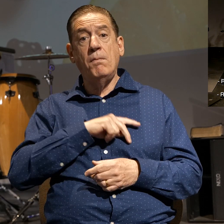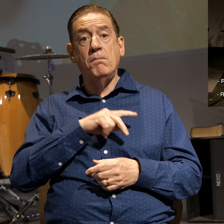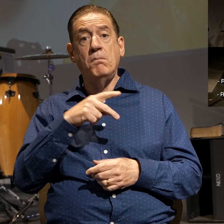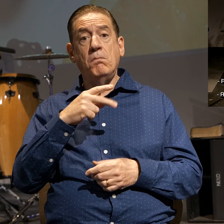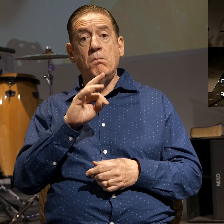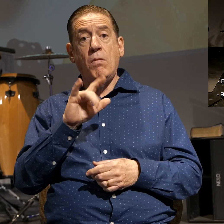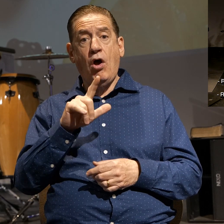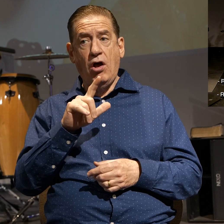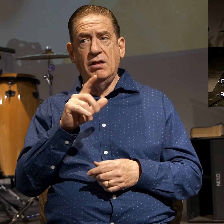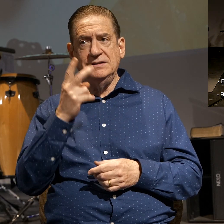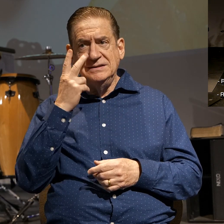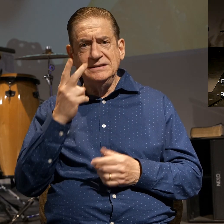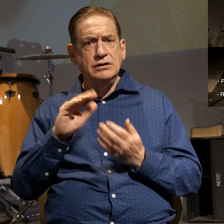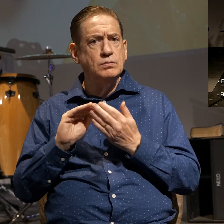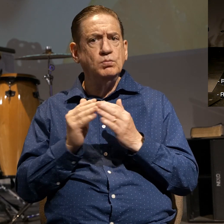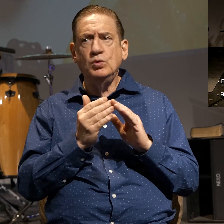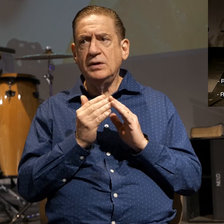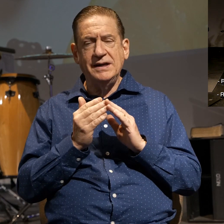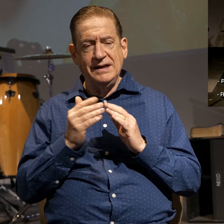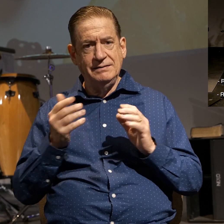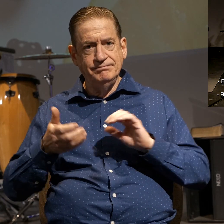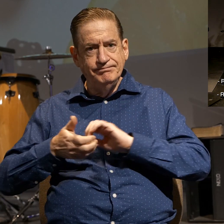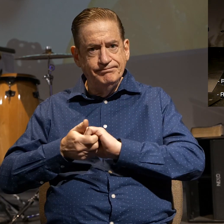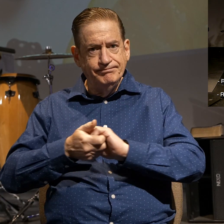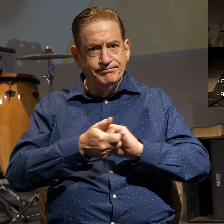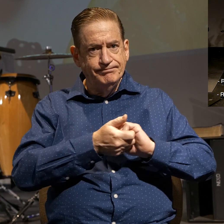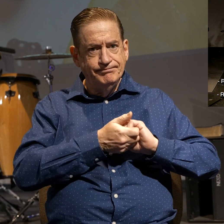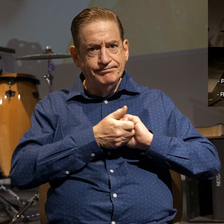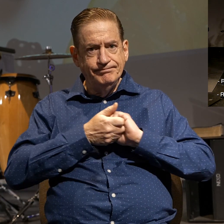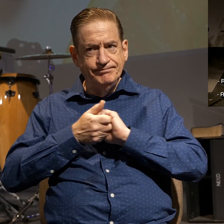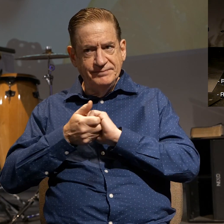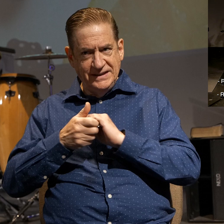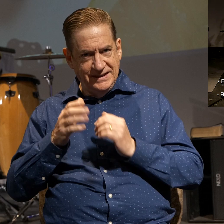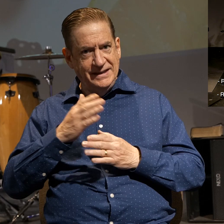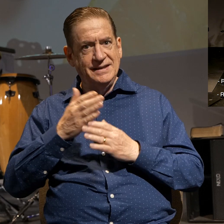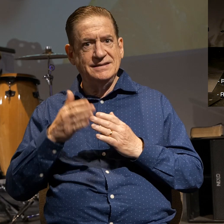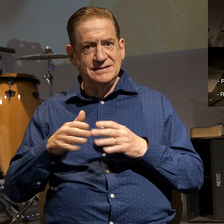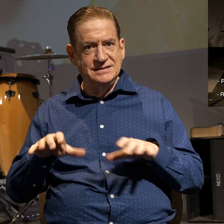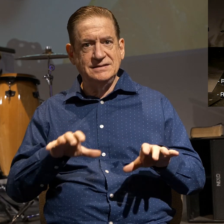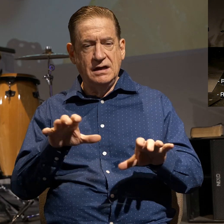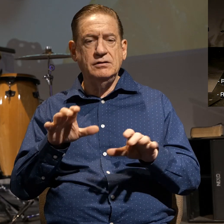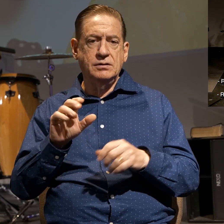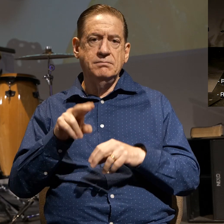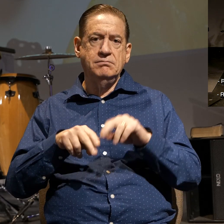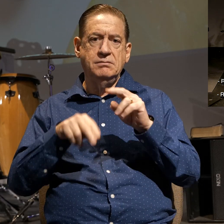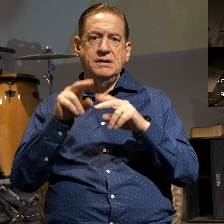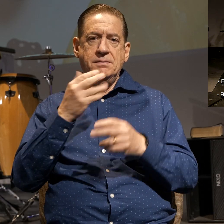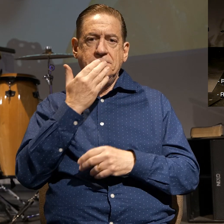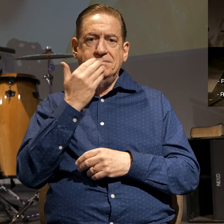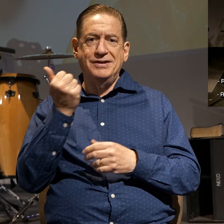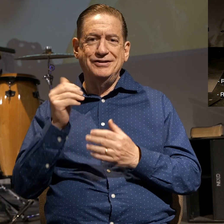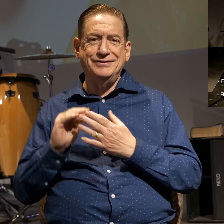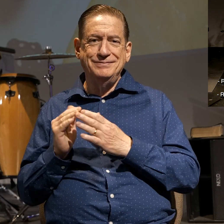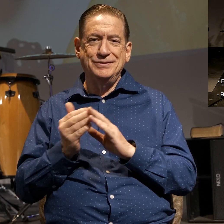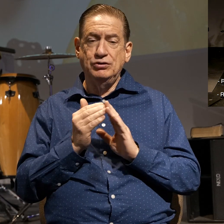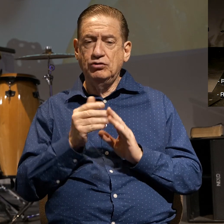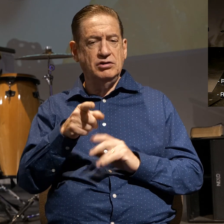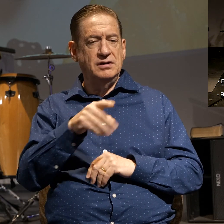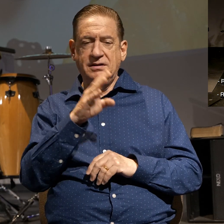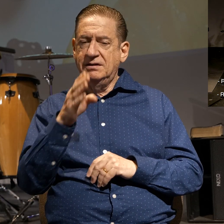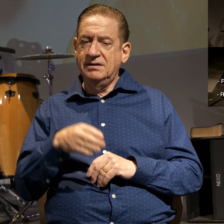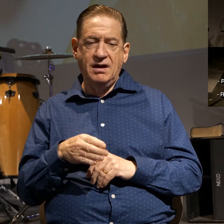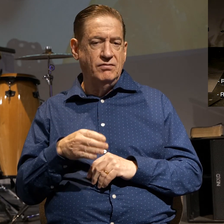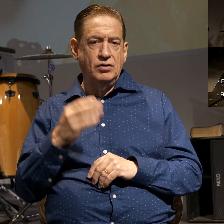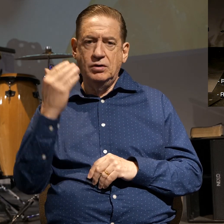to get all of this done and Paul sees getting this done as the way to build better community you're never